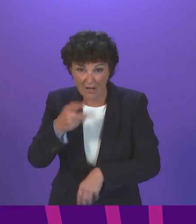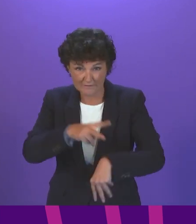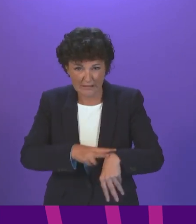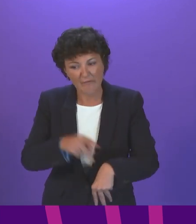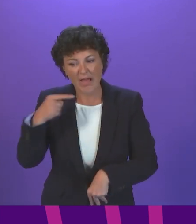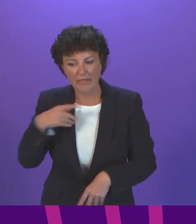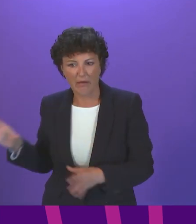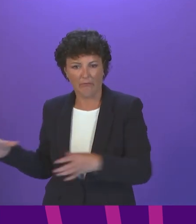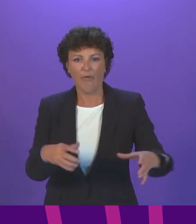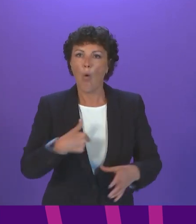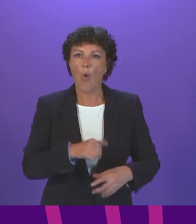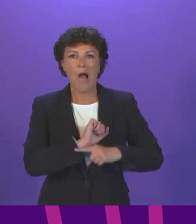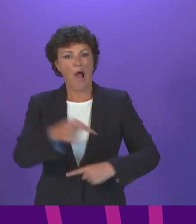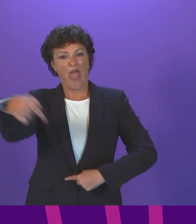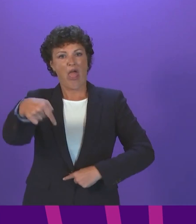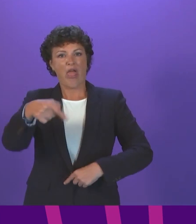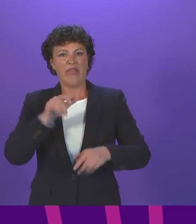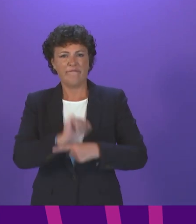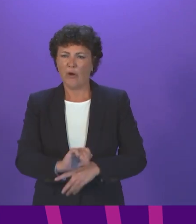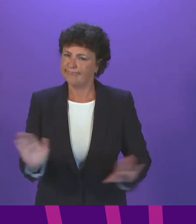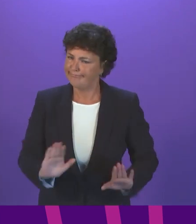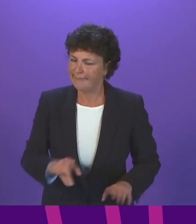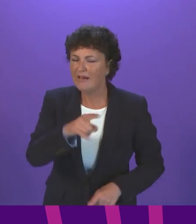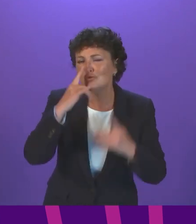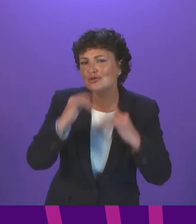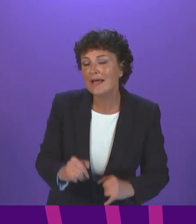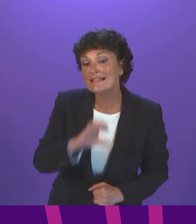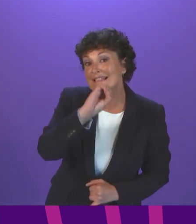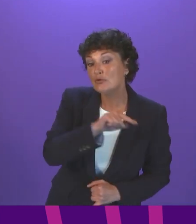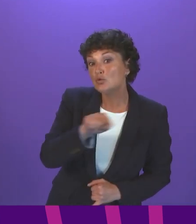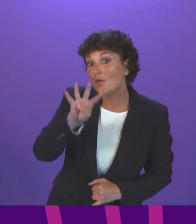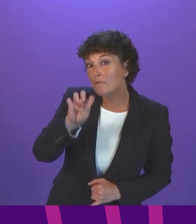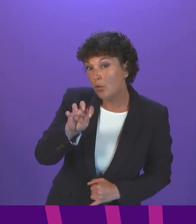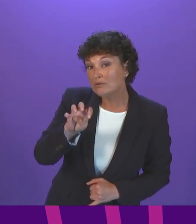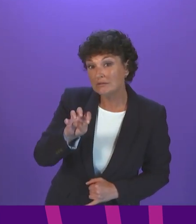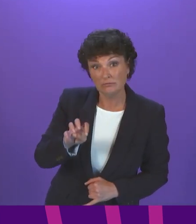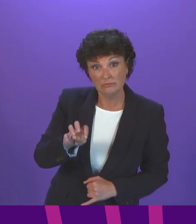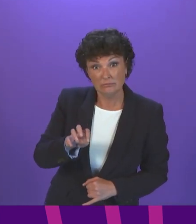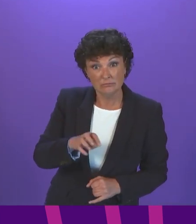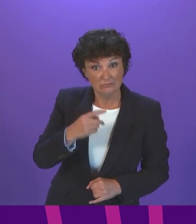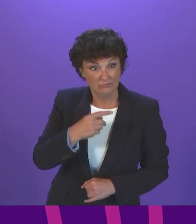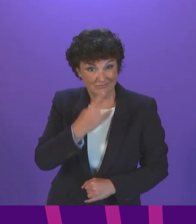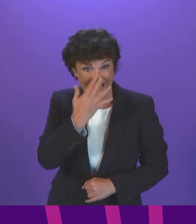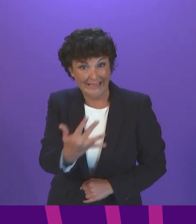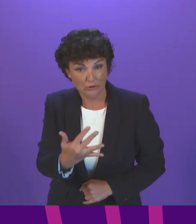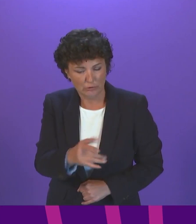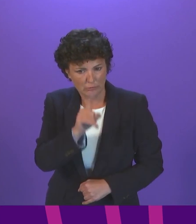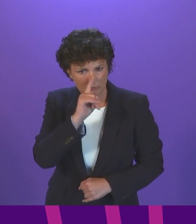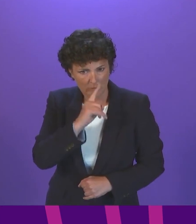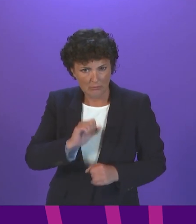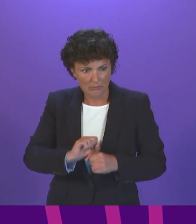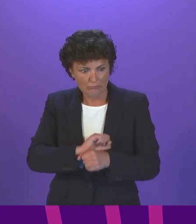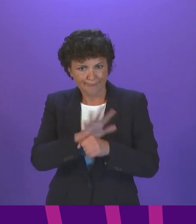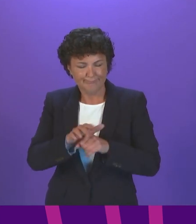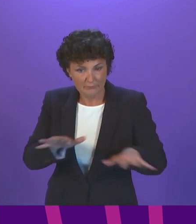as protection. And if you look at the stats for the 0 to 14-year-olds in terms of the spread of the virus, actually, it shows you the consequence of